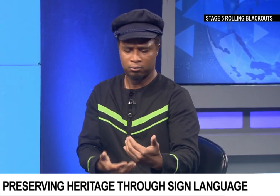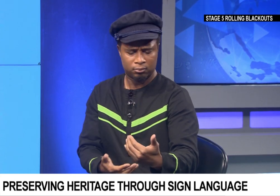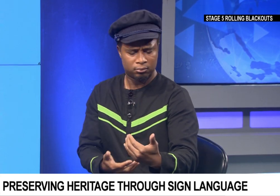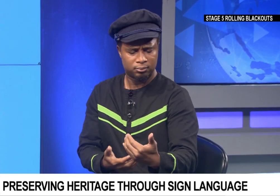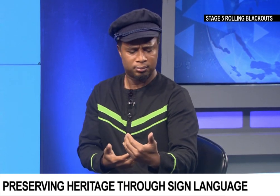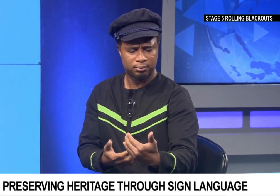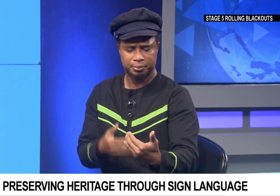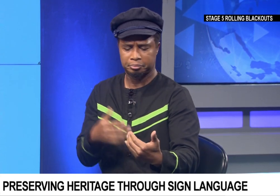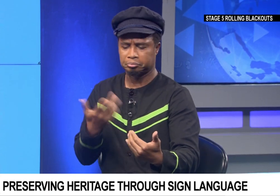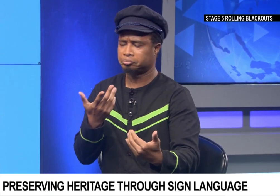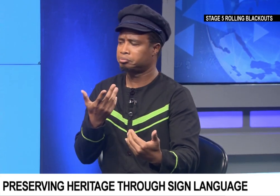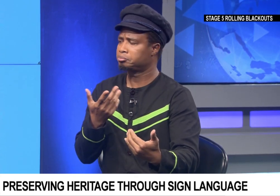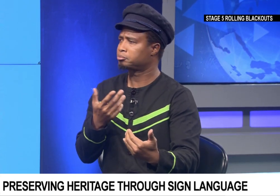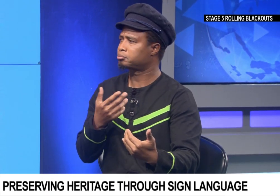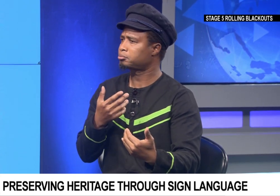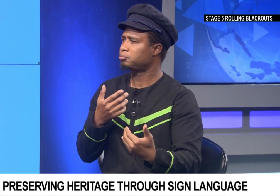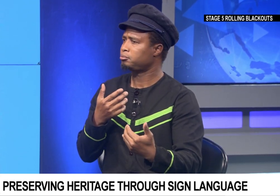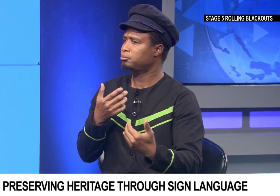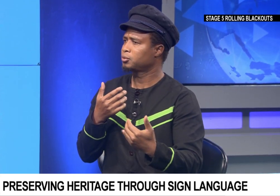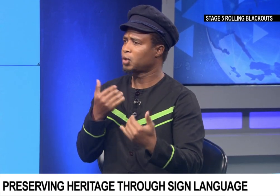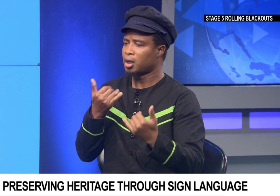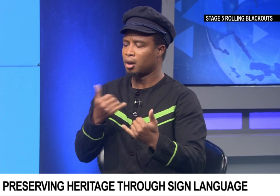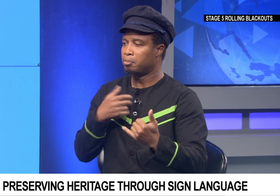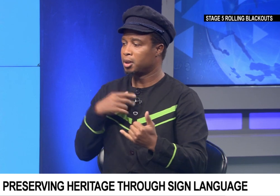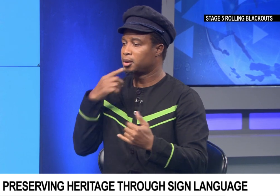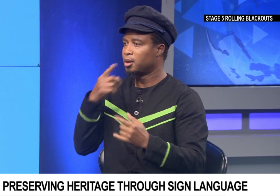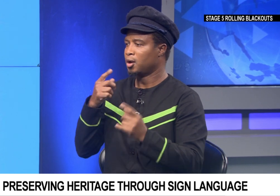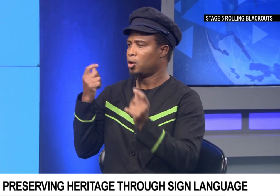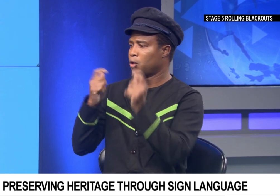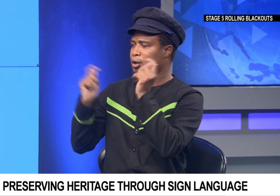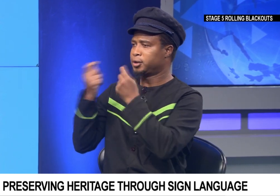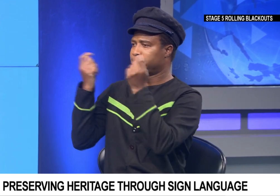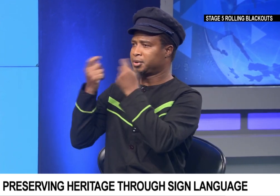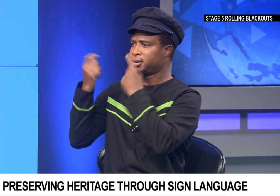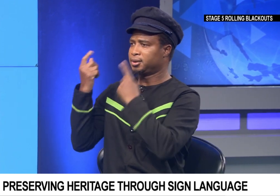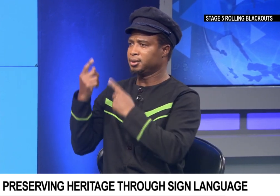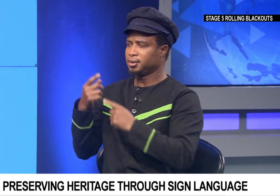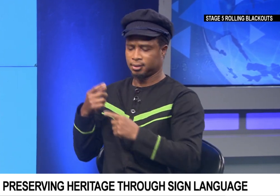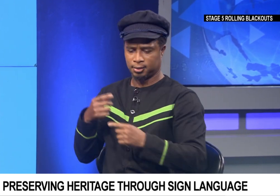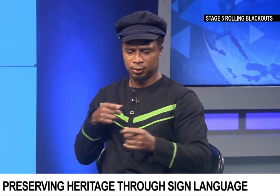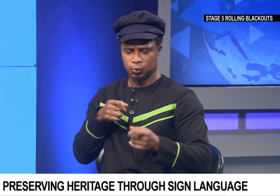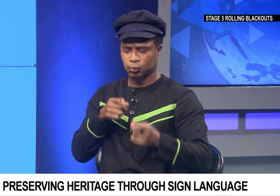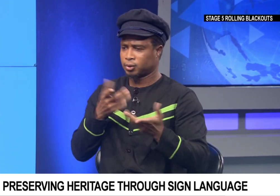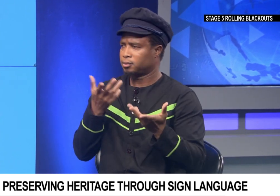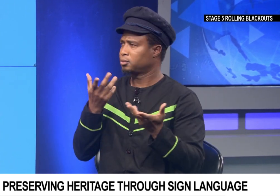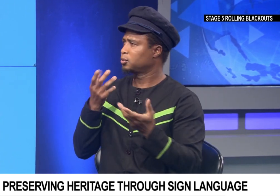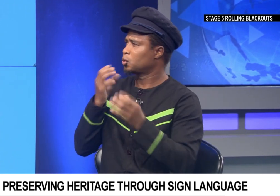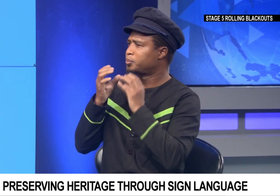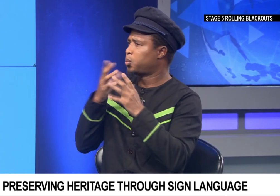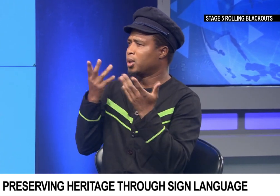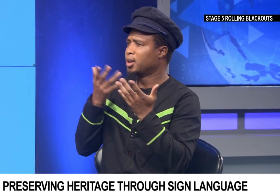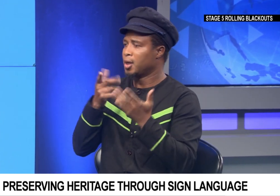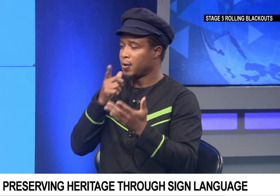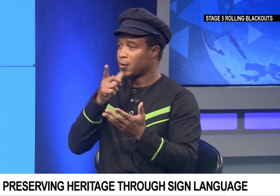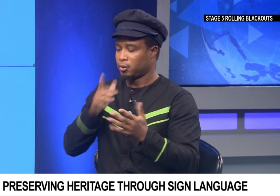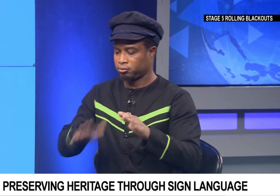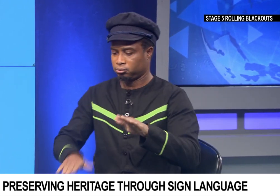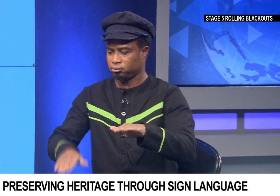and the baby is born deaf. So, as much as yes, we are celebrating, but